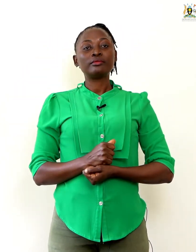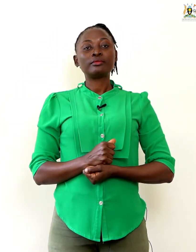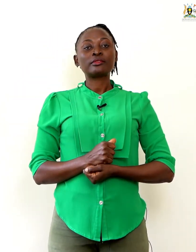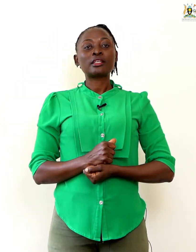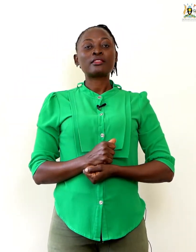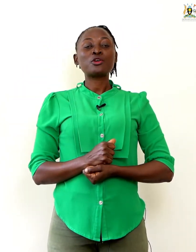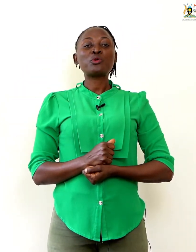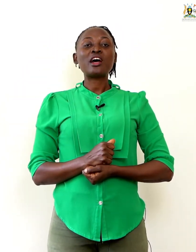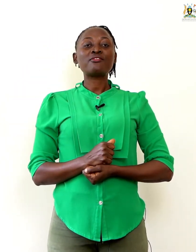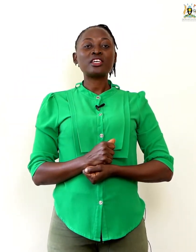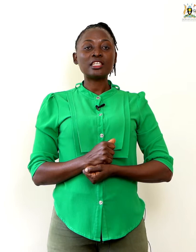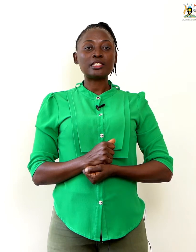Then we have 8.